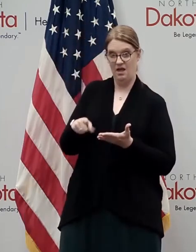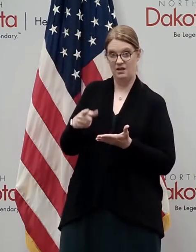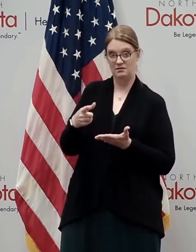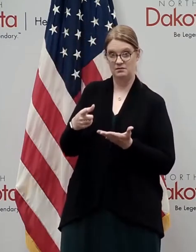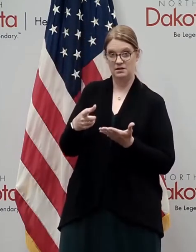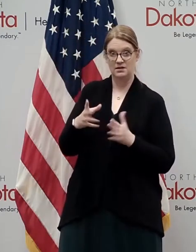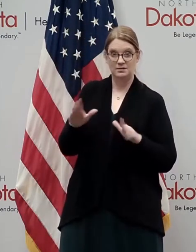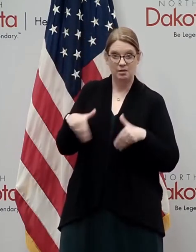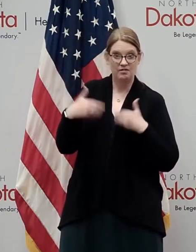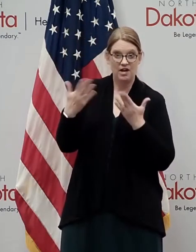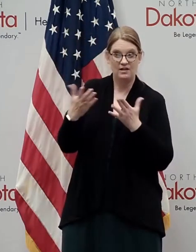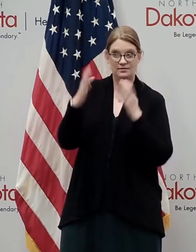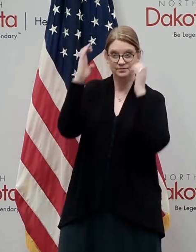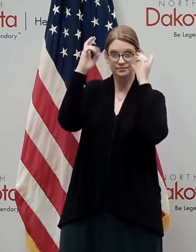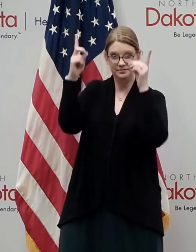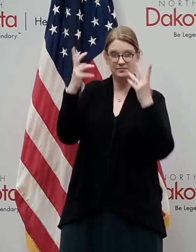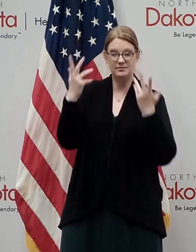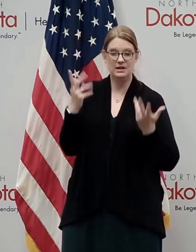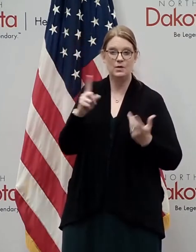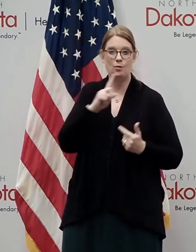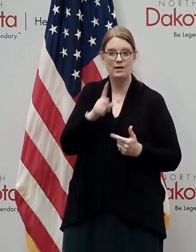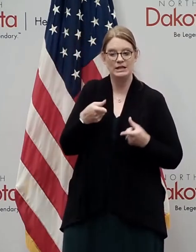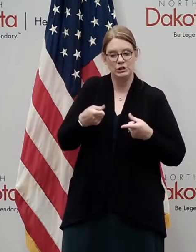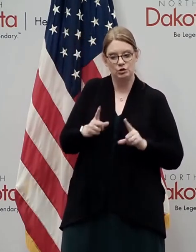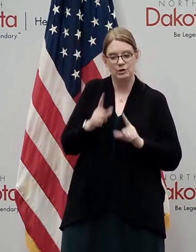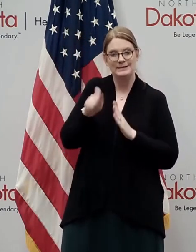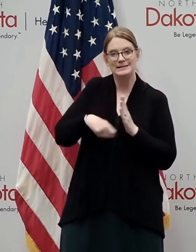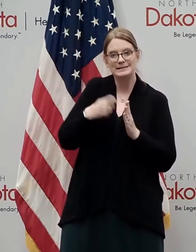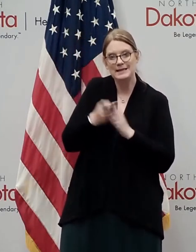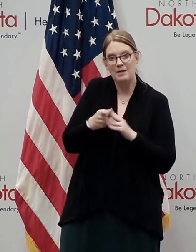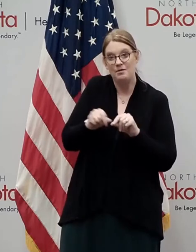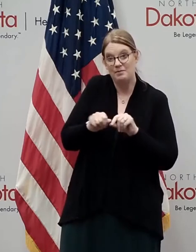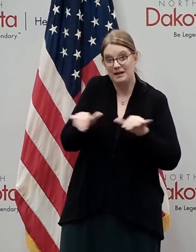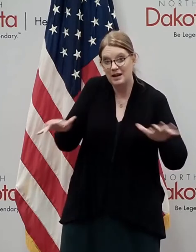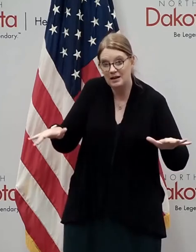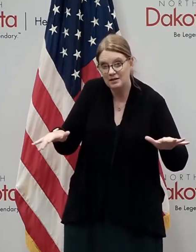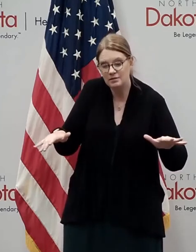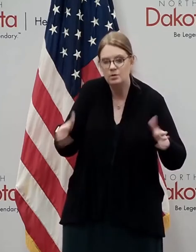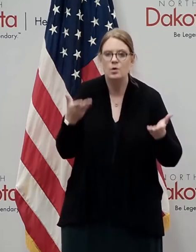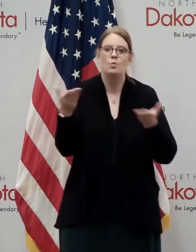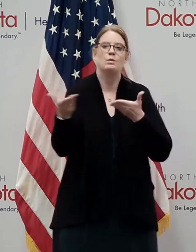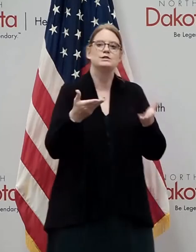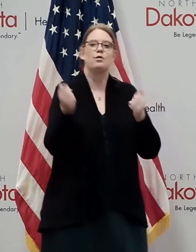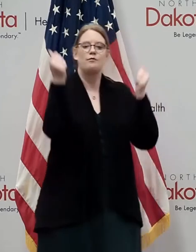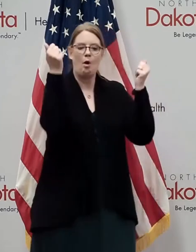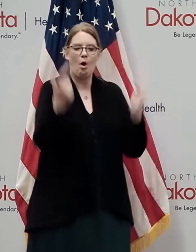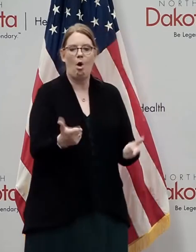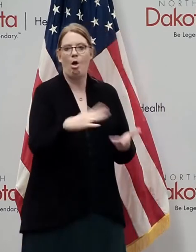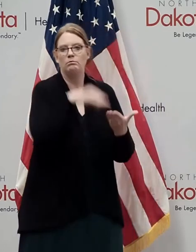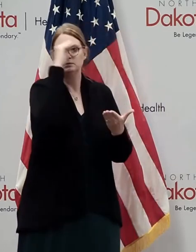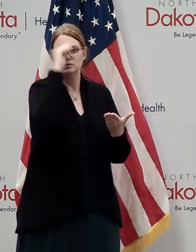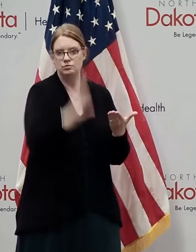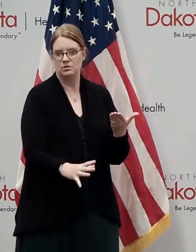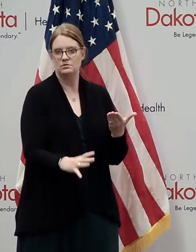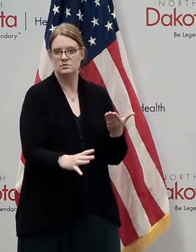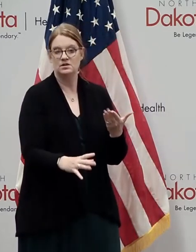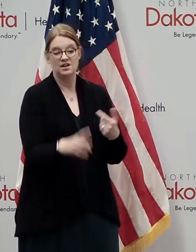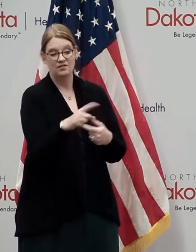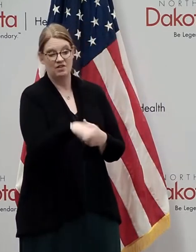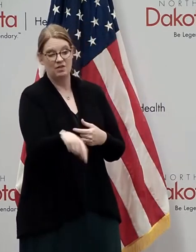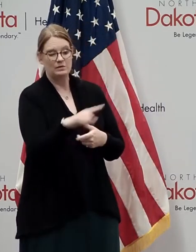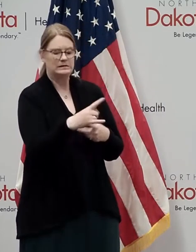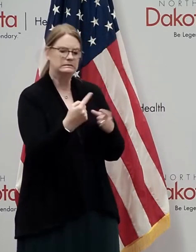deliverers of education to make sure that during this time of pandemic that we serve every student, and those that are challenged and those that are gifted